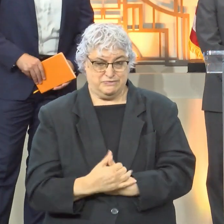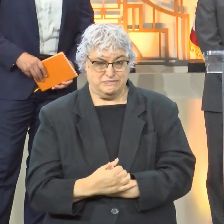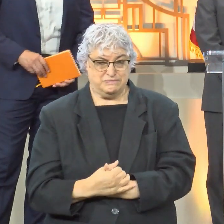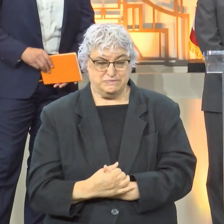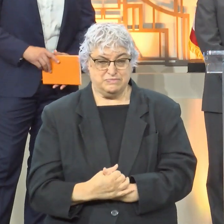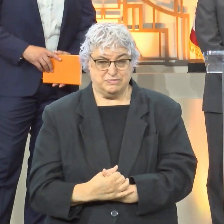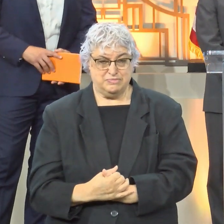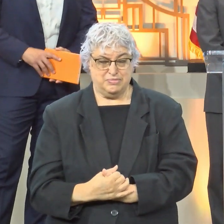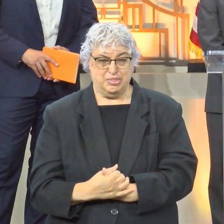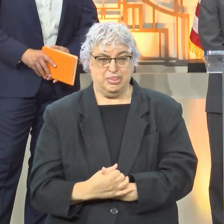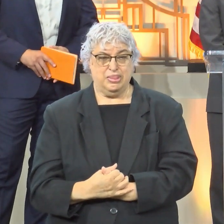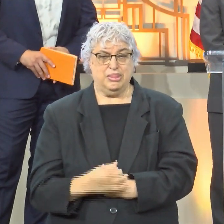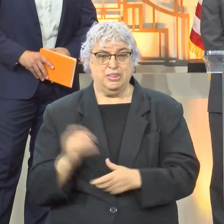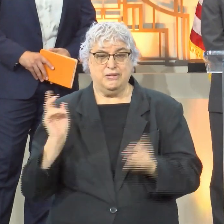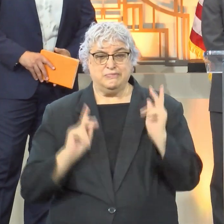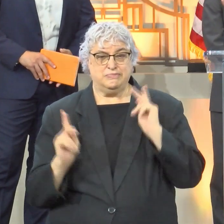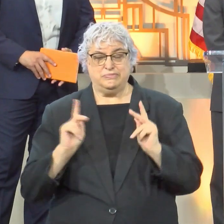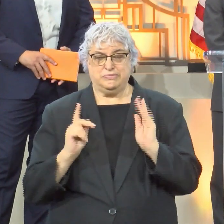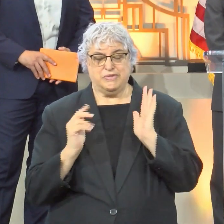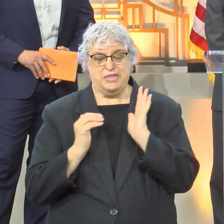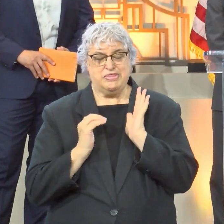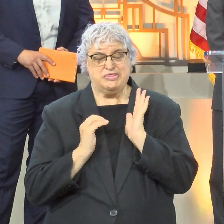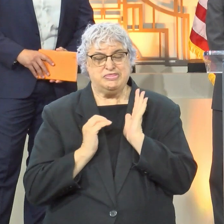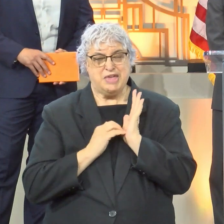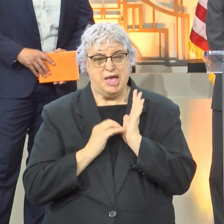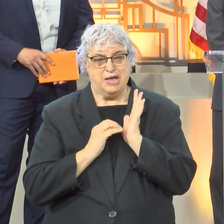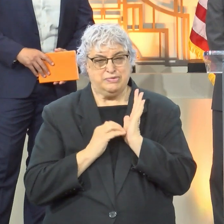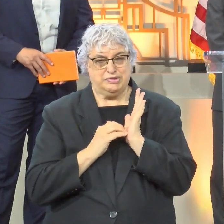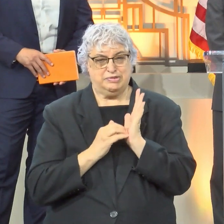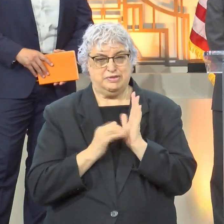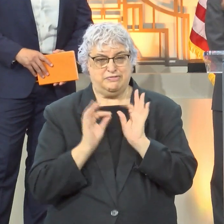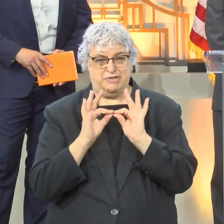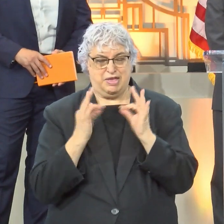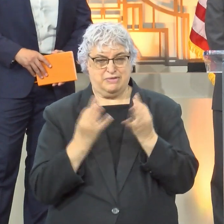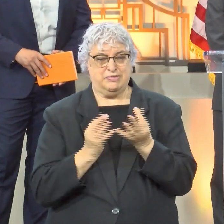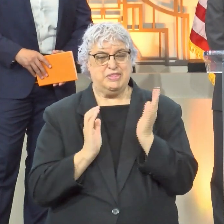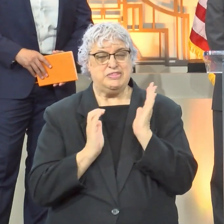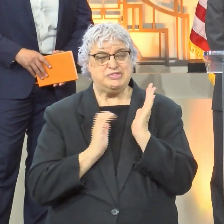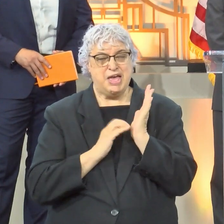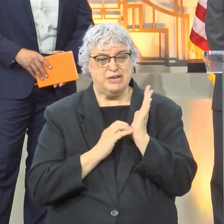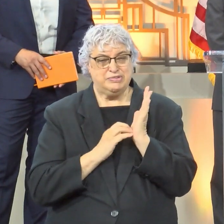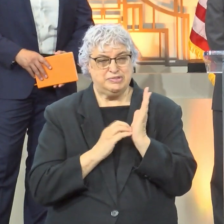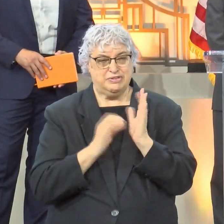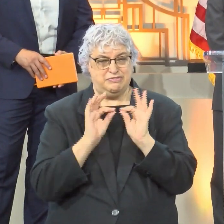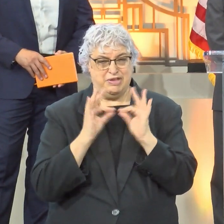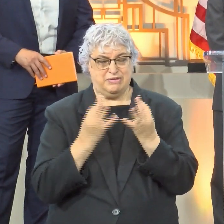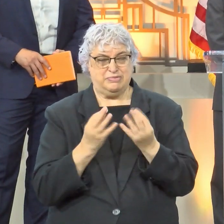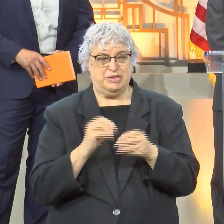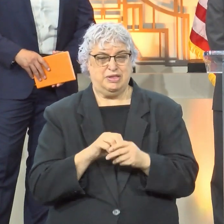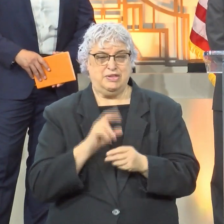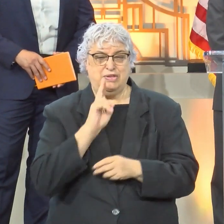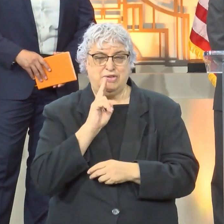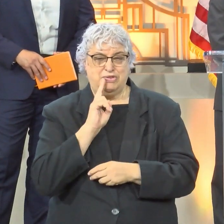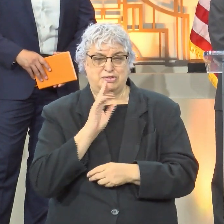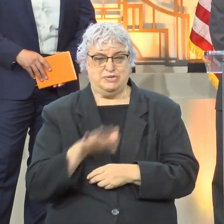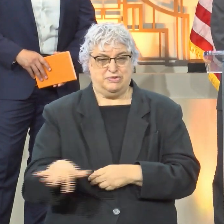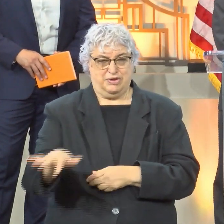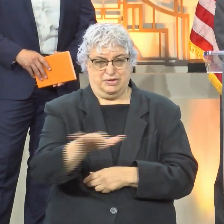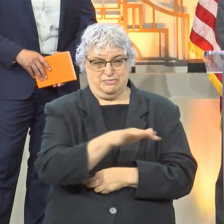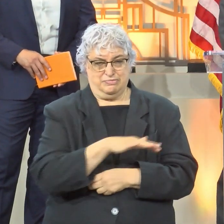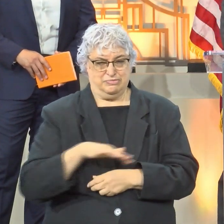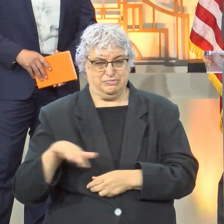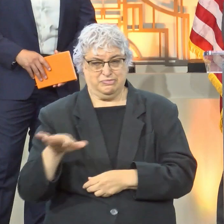So much so that literally thousands of families, thousands of families in the Houston region,